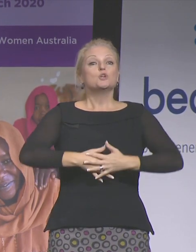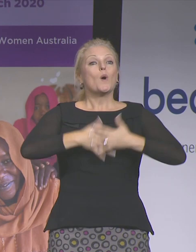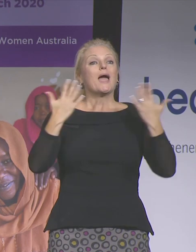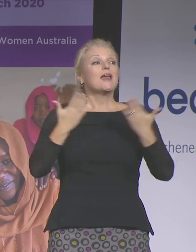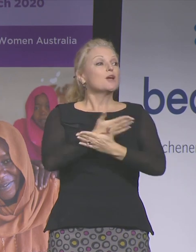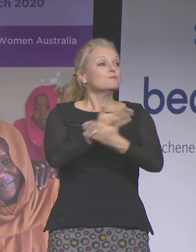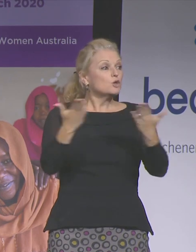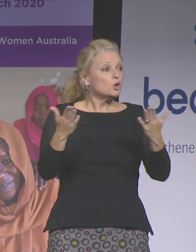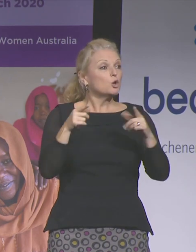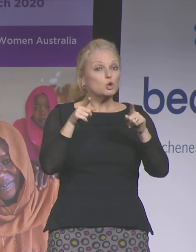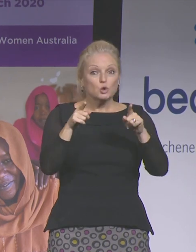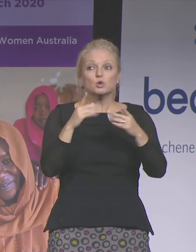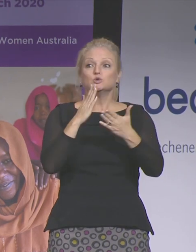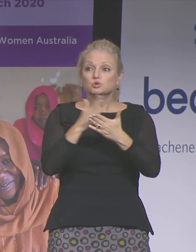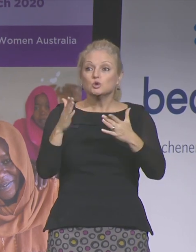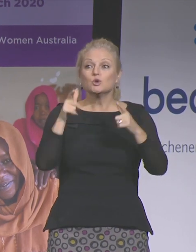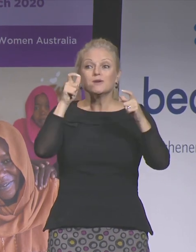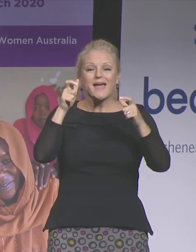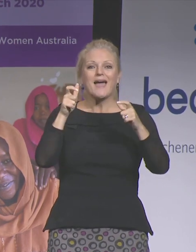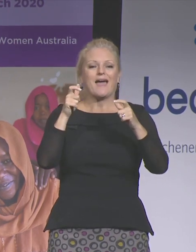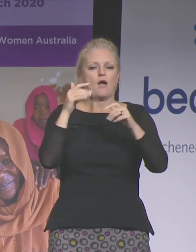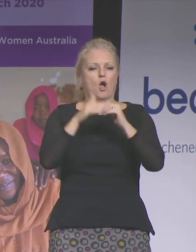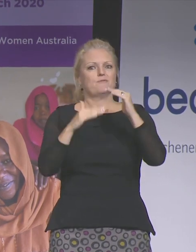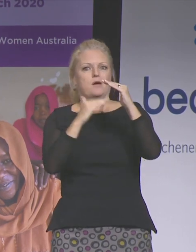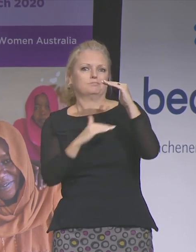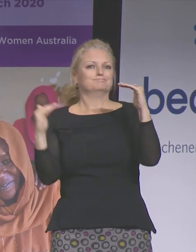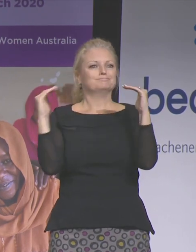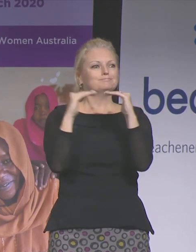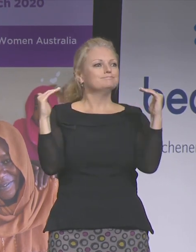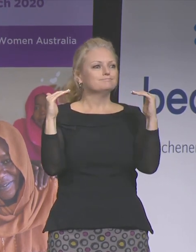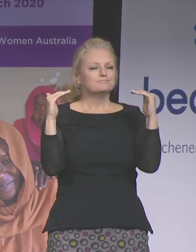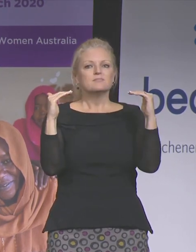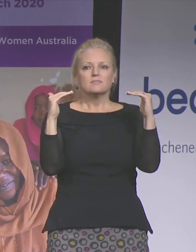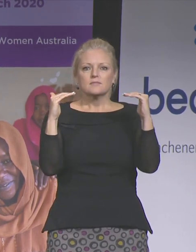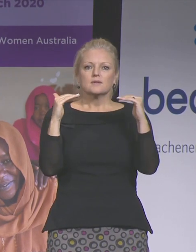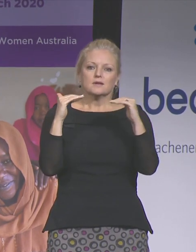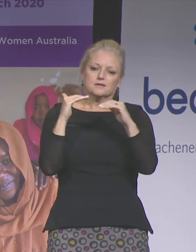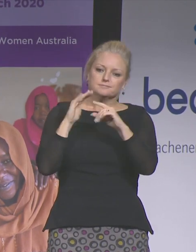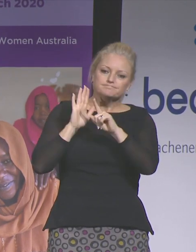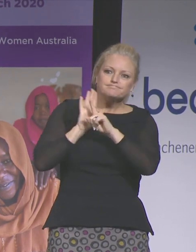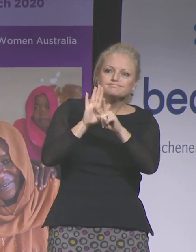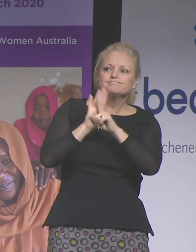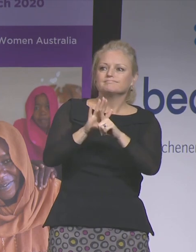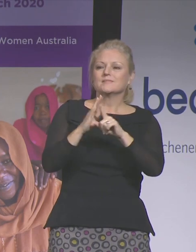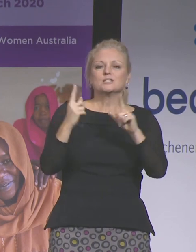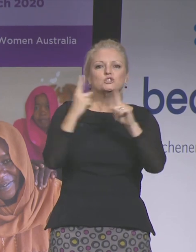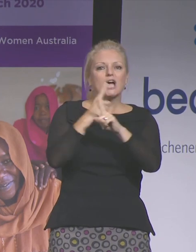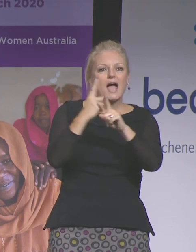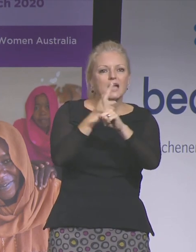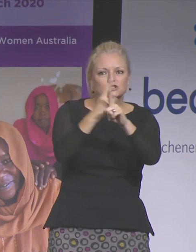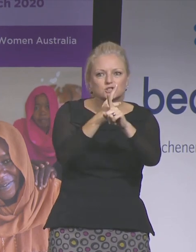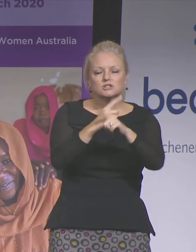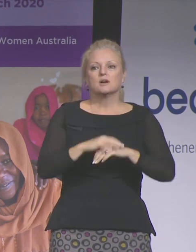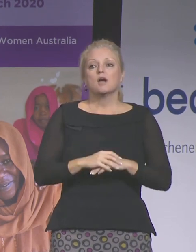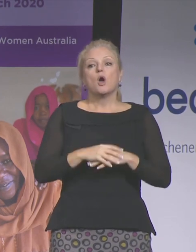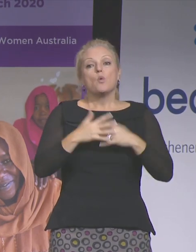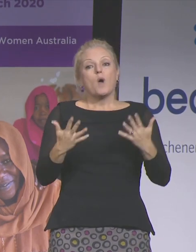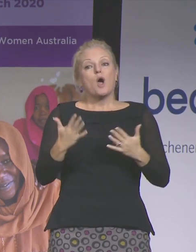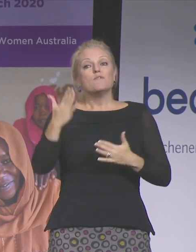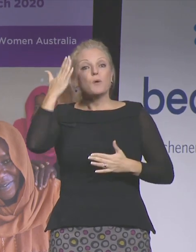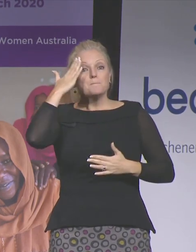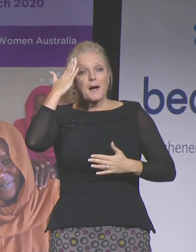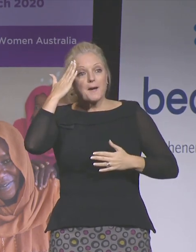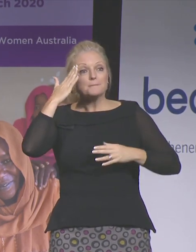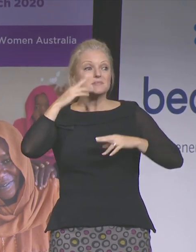gender equality, cares about driving positive change, what can we do? Well, to mums and dads, all the parents in the room,